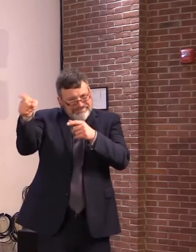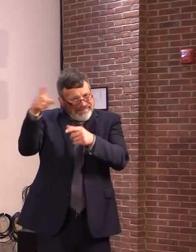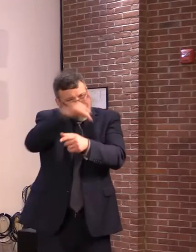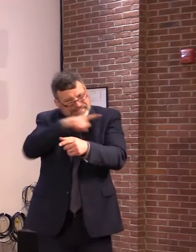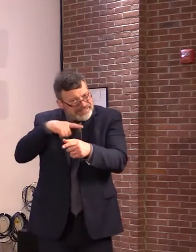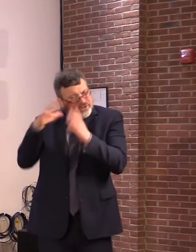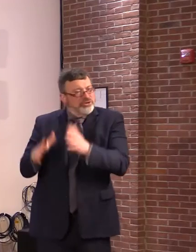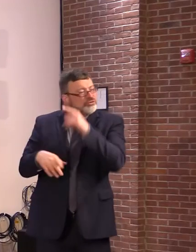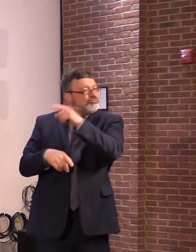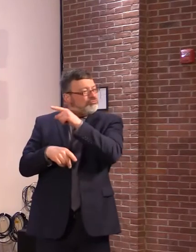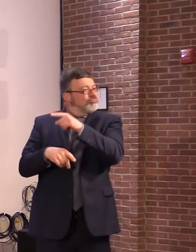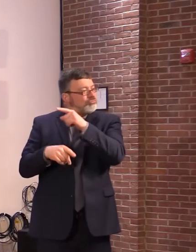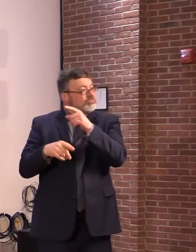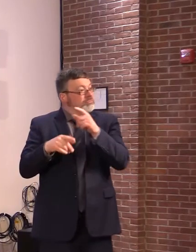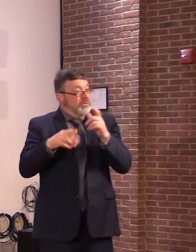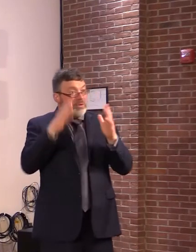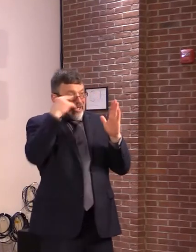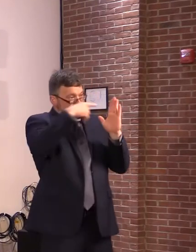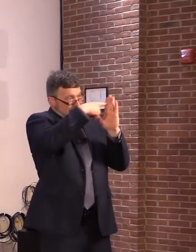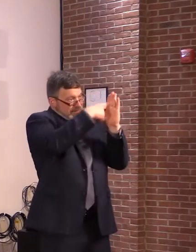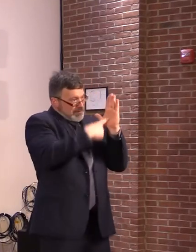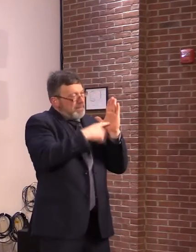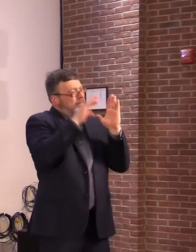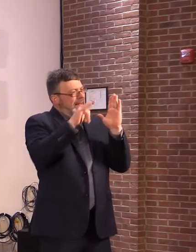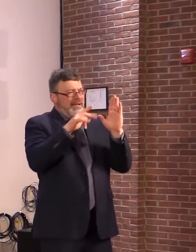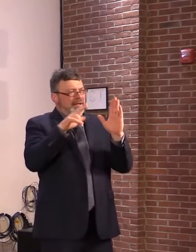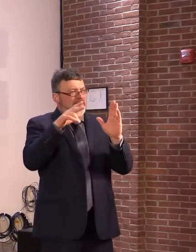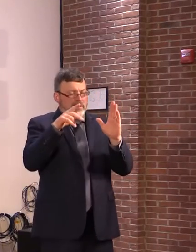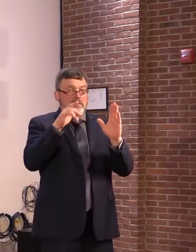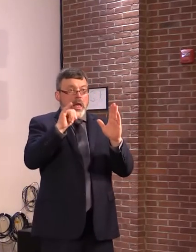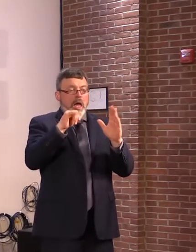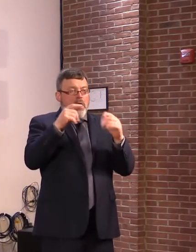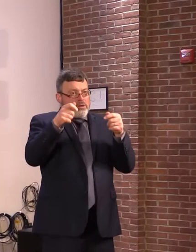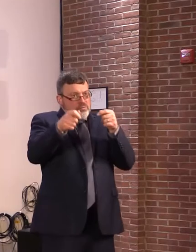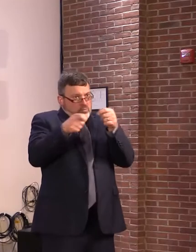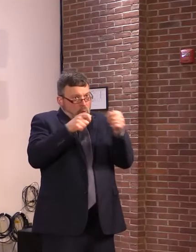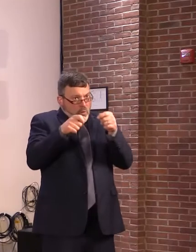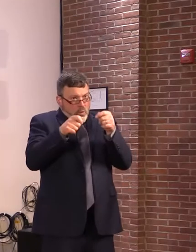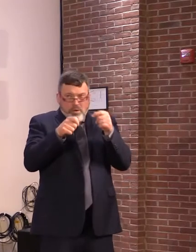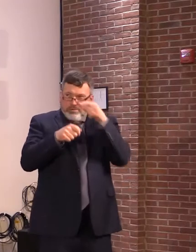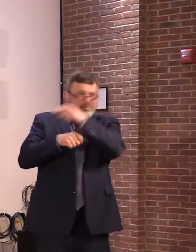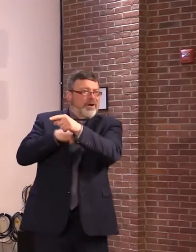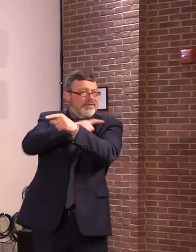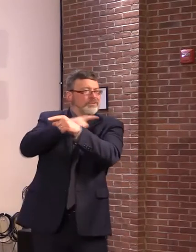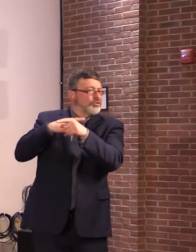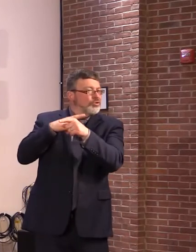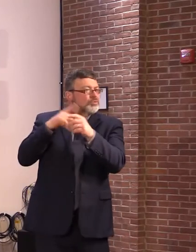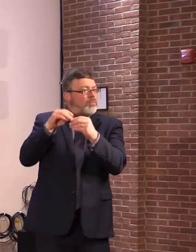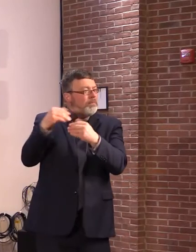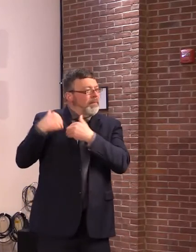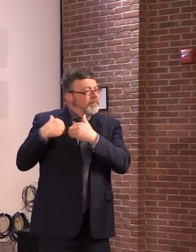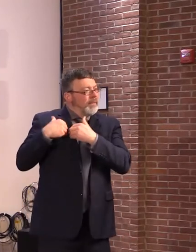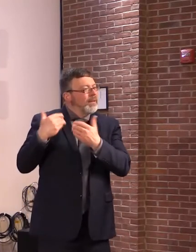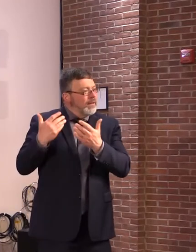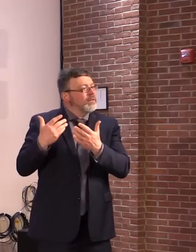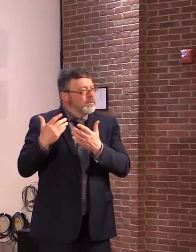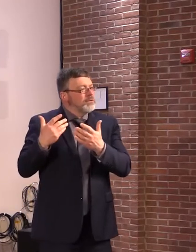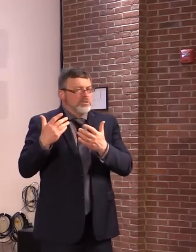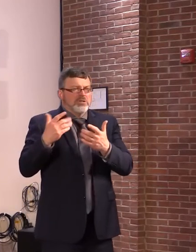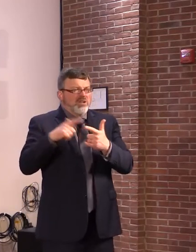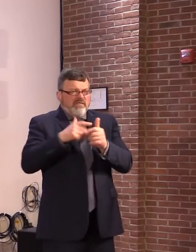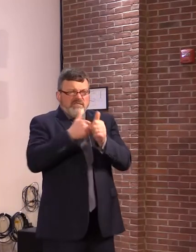for it to be debated. And so that it goes through all the process in the next legislative session, or whenever